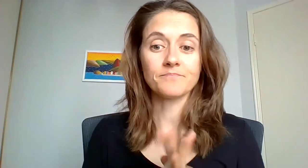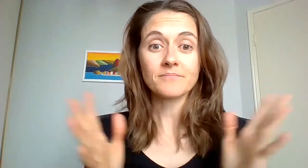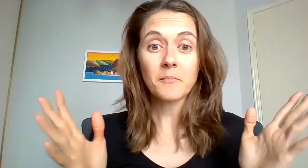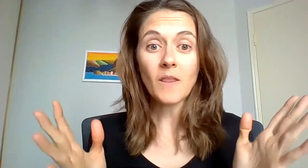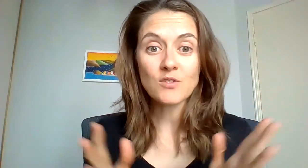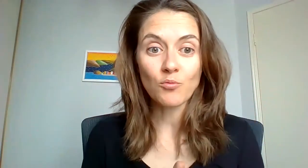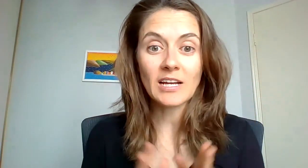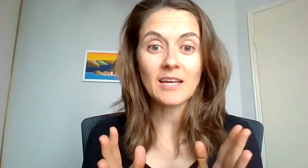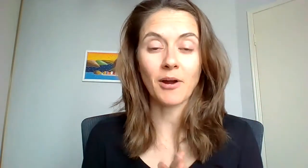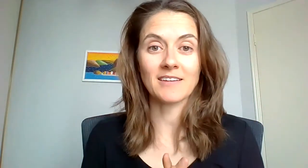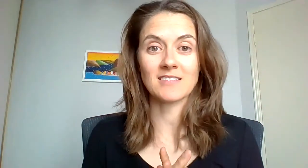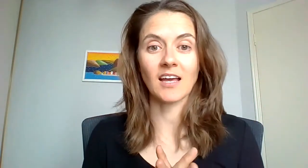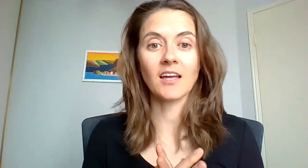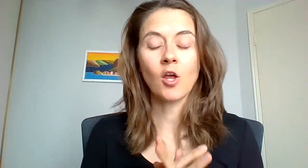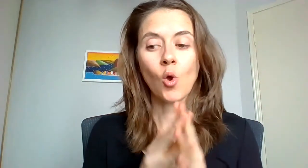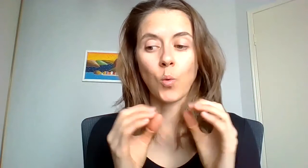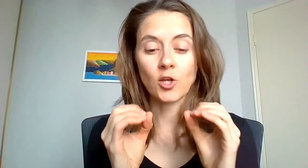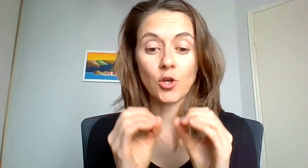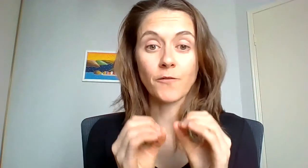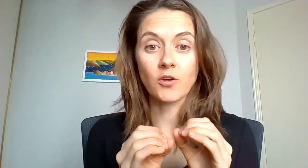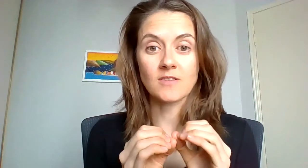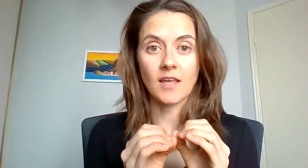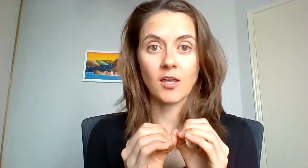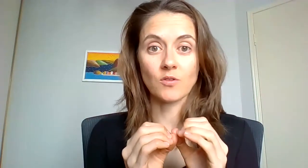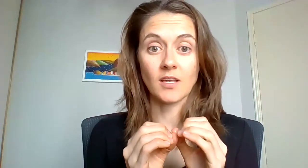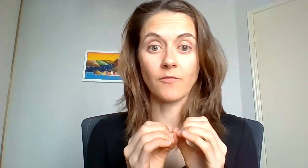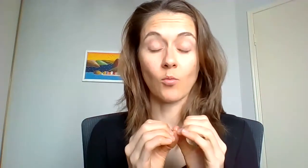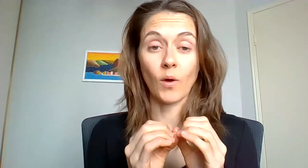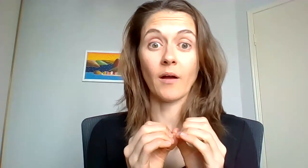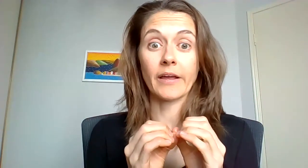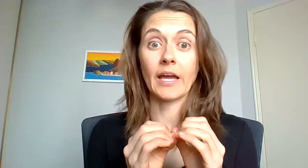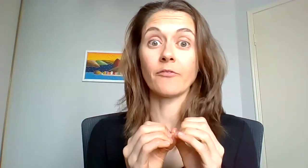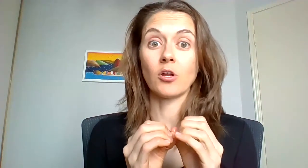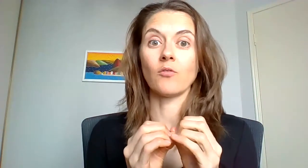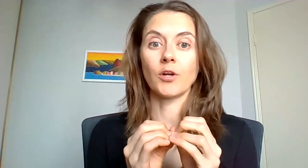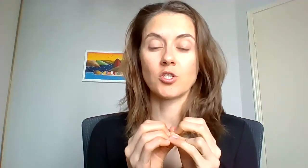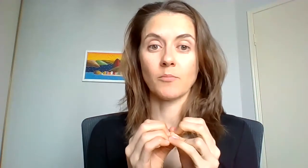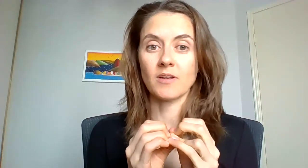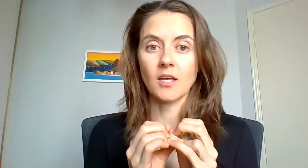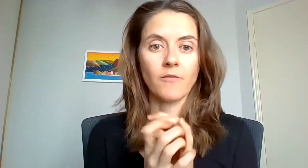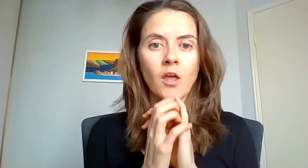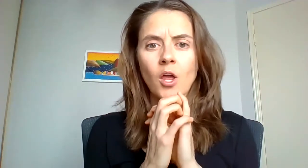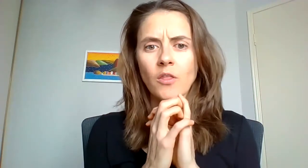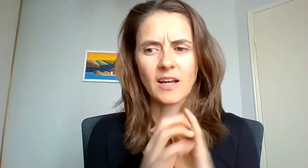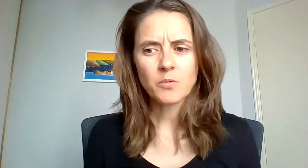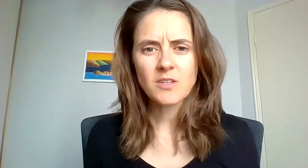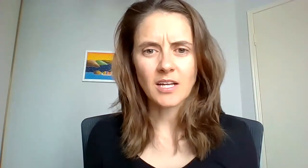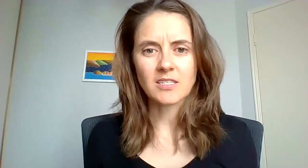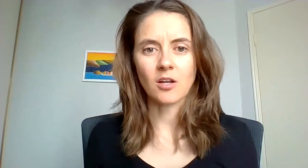so really practice that when you focus there yourself on wow okay I've got a lot of work to do myself that's when you start to get